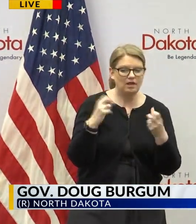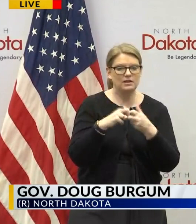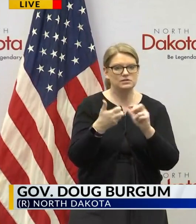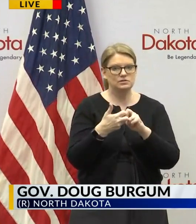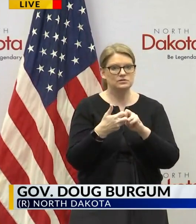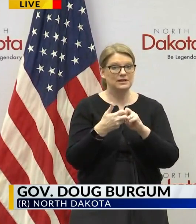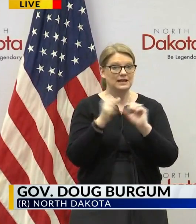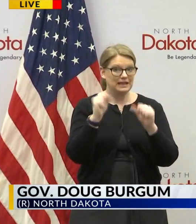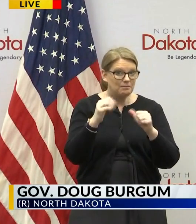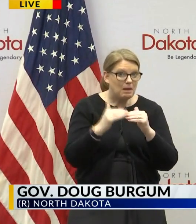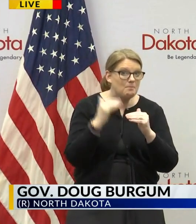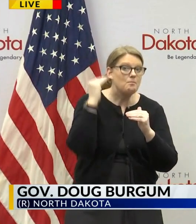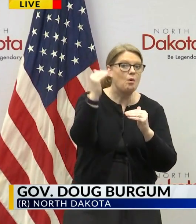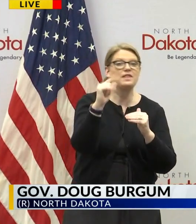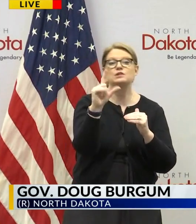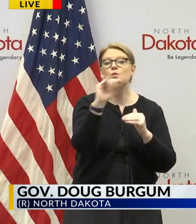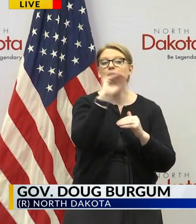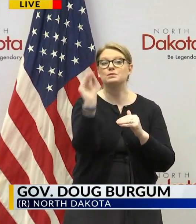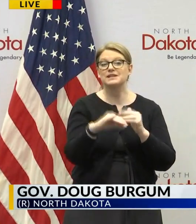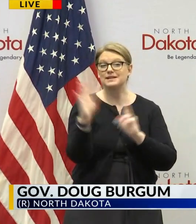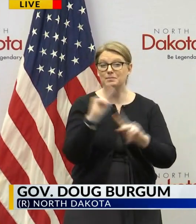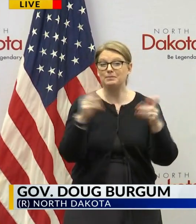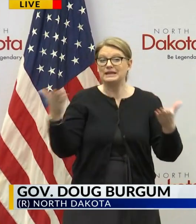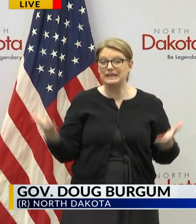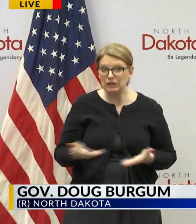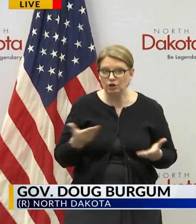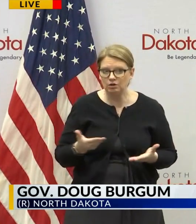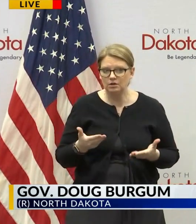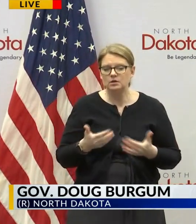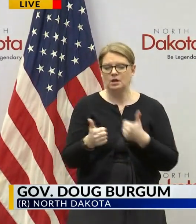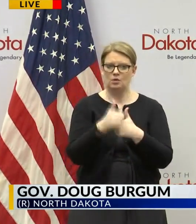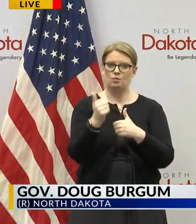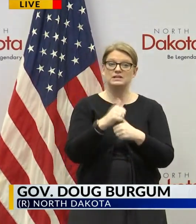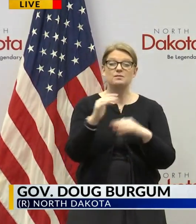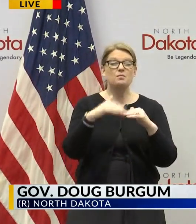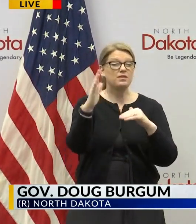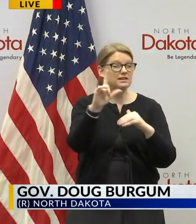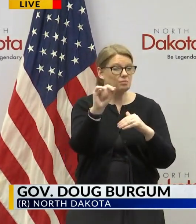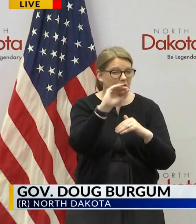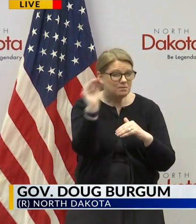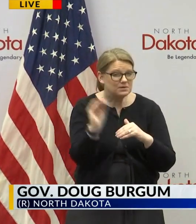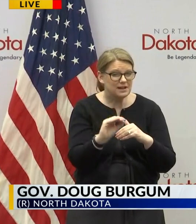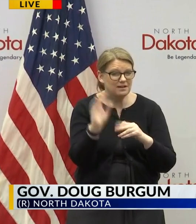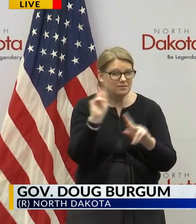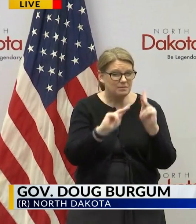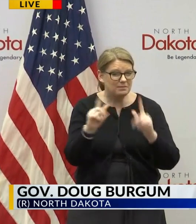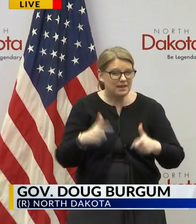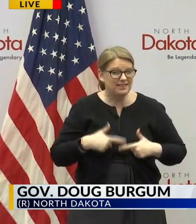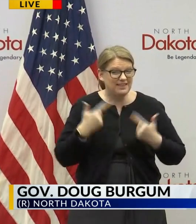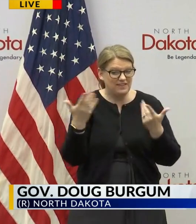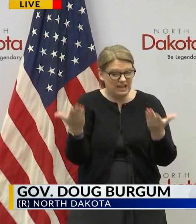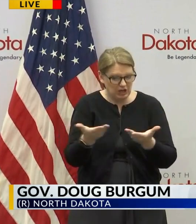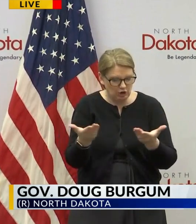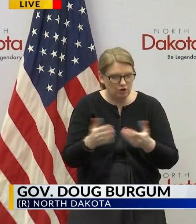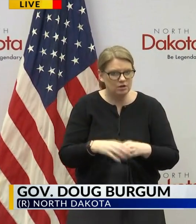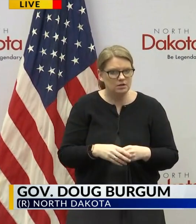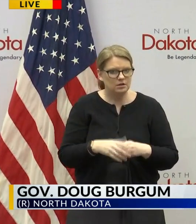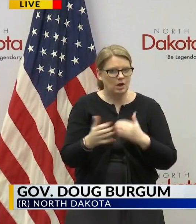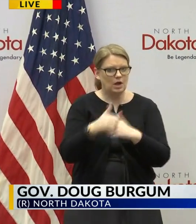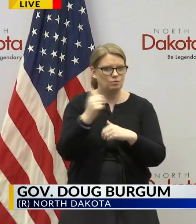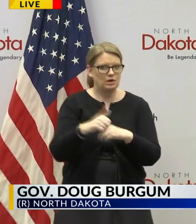population of North Dakota being at risk so those of you that are that are practicing what we call being North Dakota smart